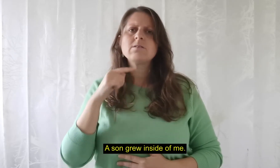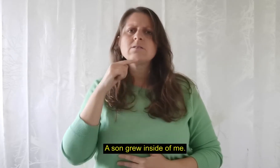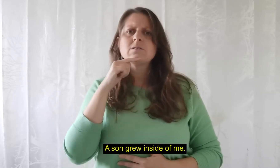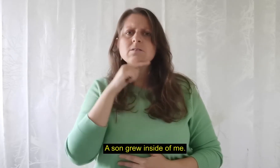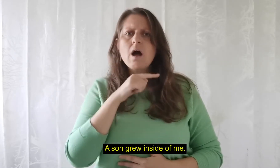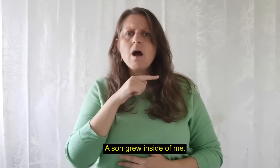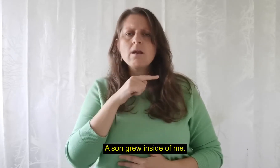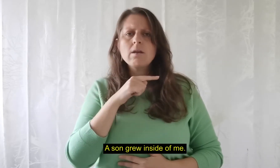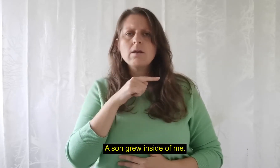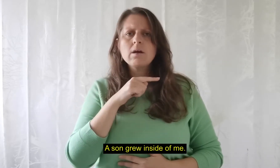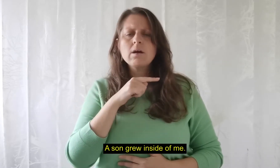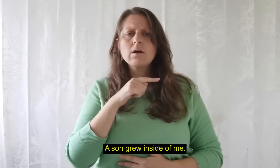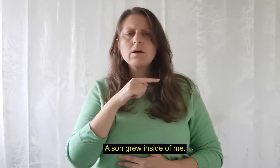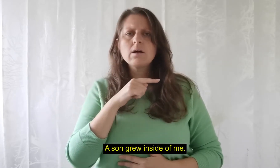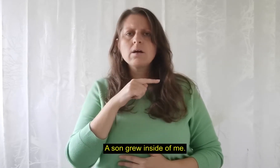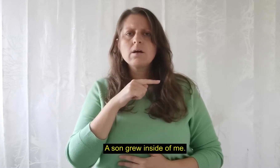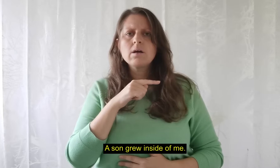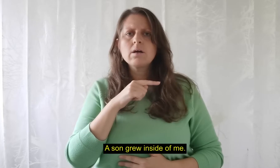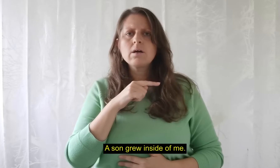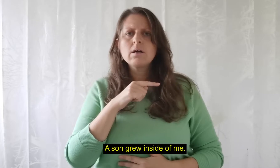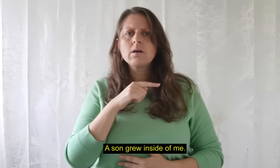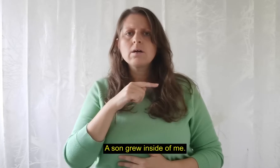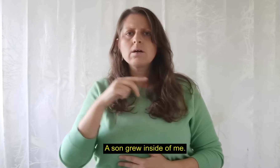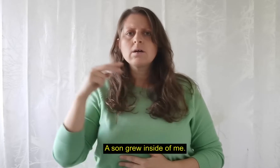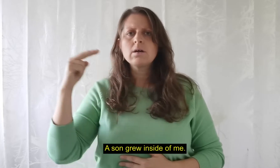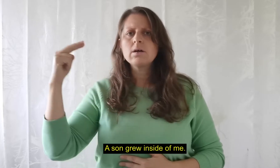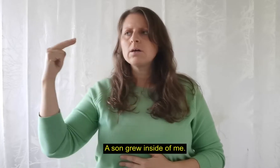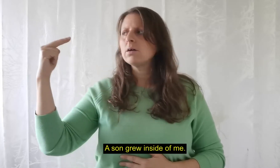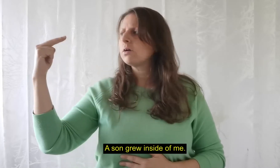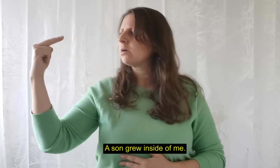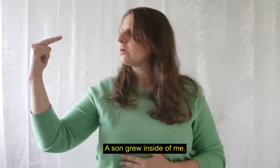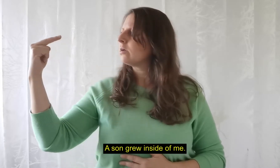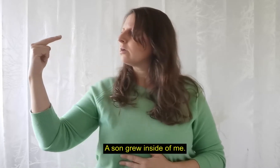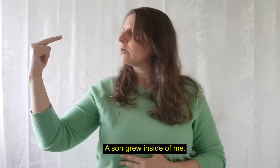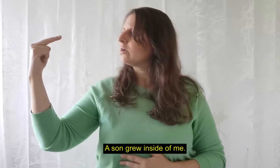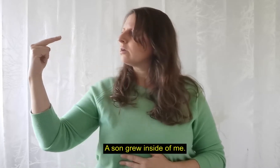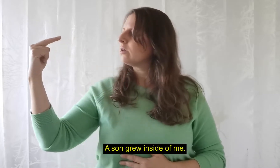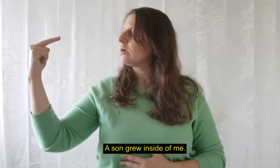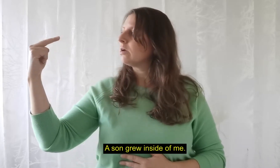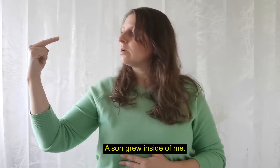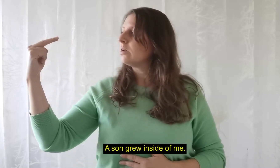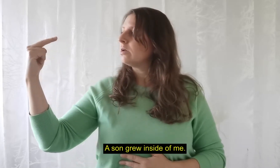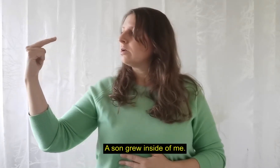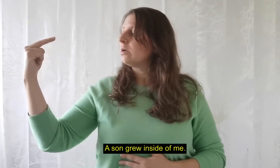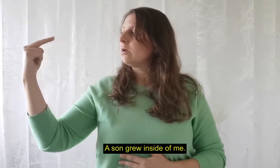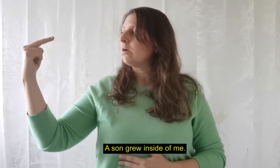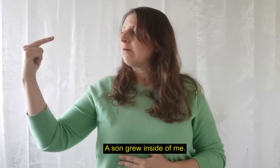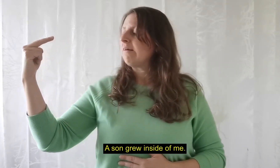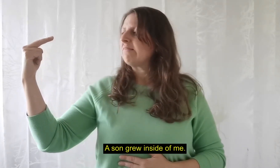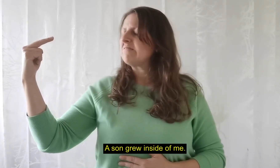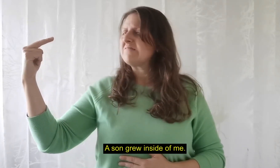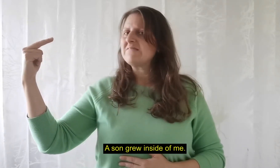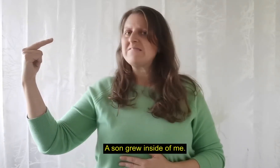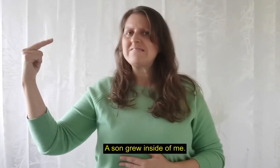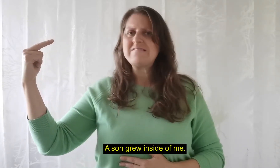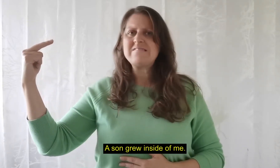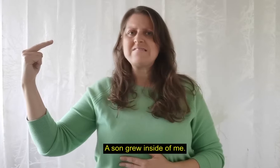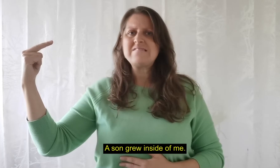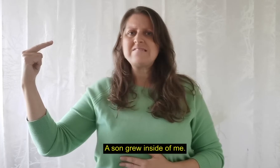sun